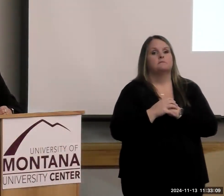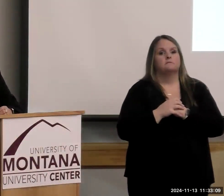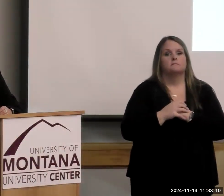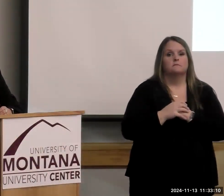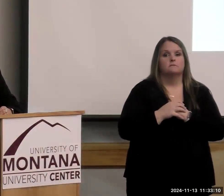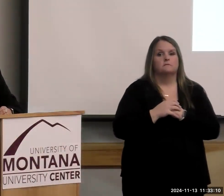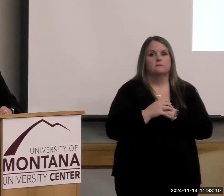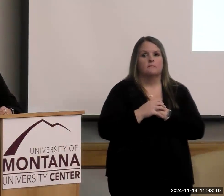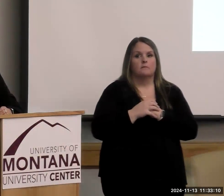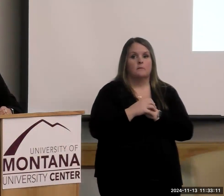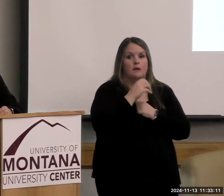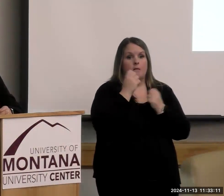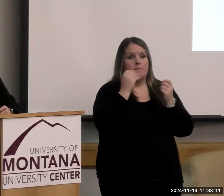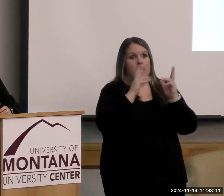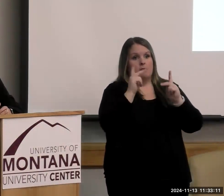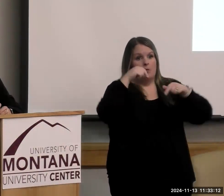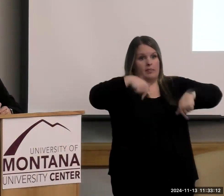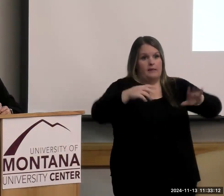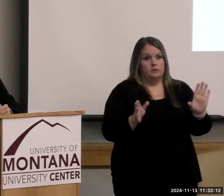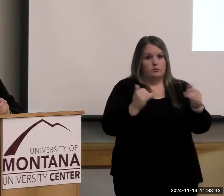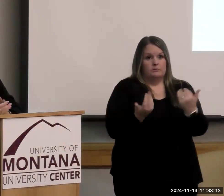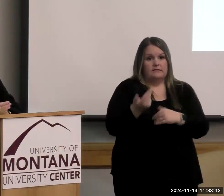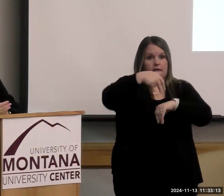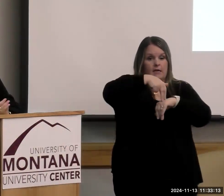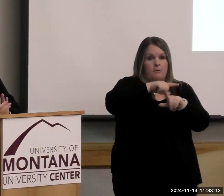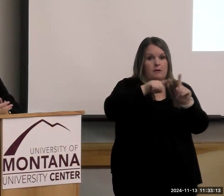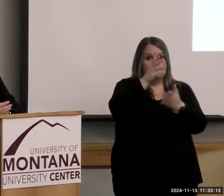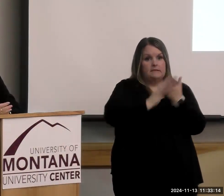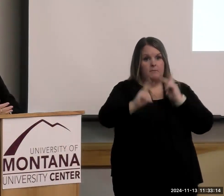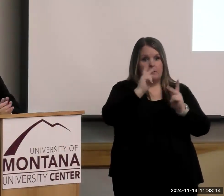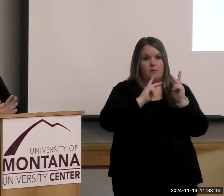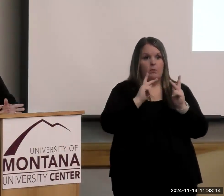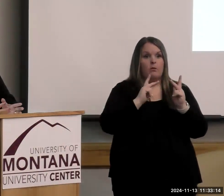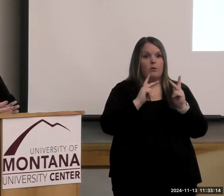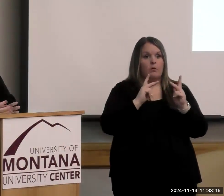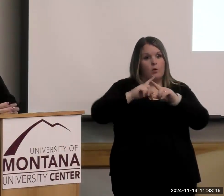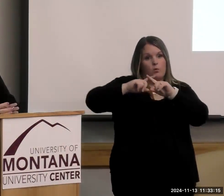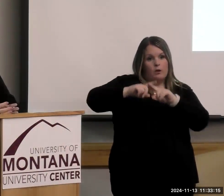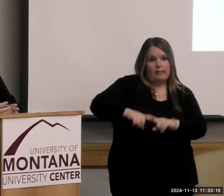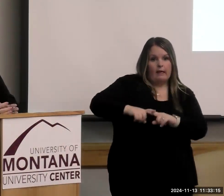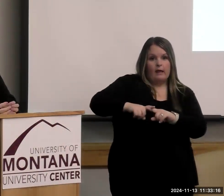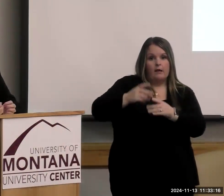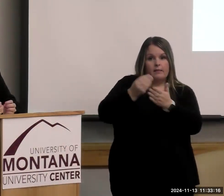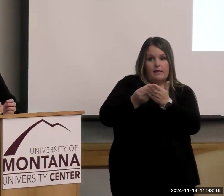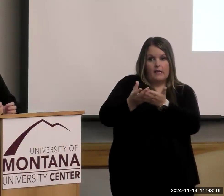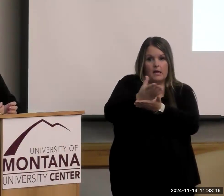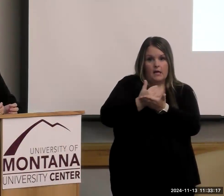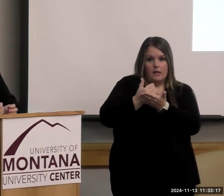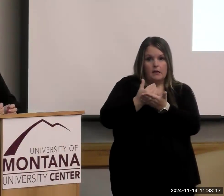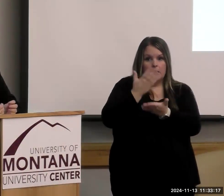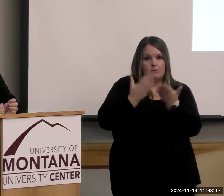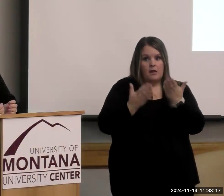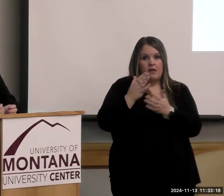room standing up, but also there are some people who rely on that income. They may be 50